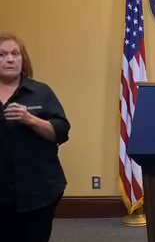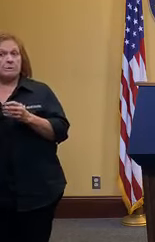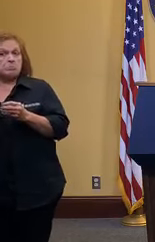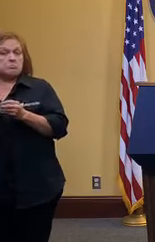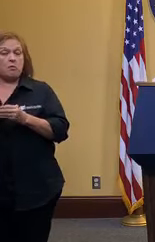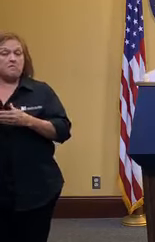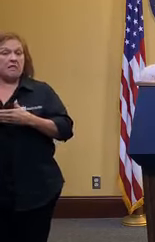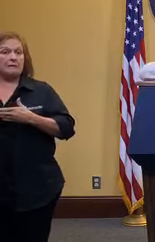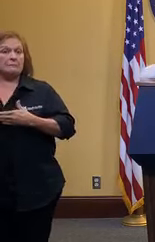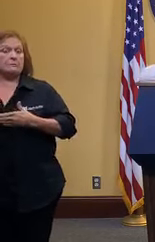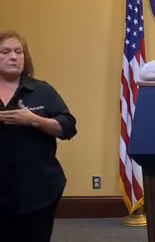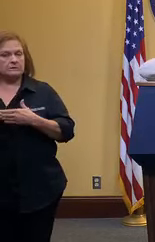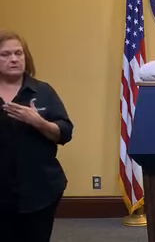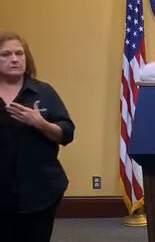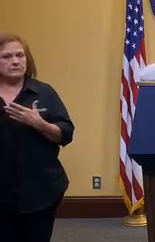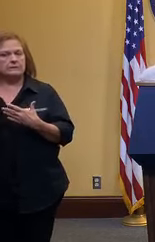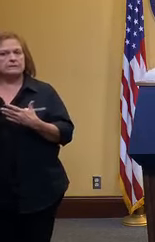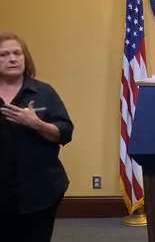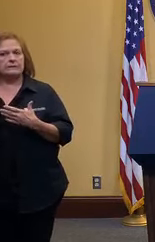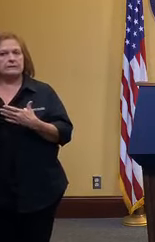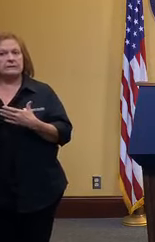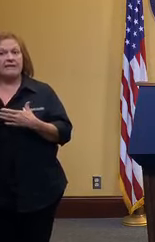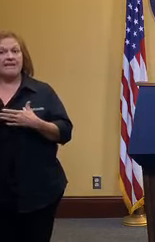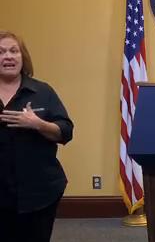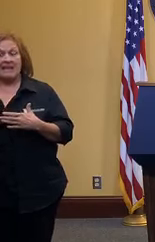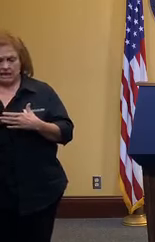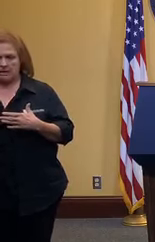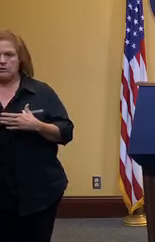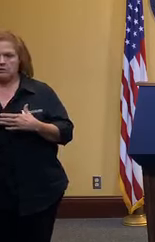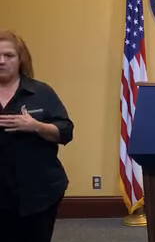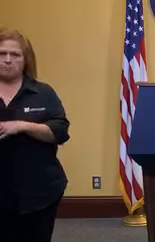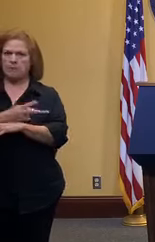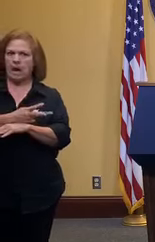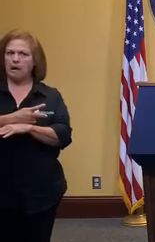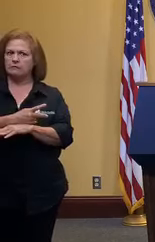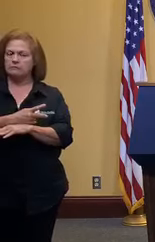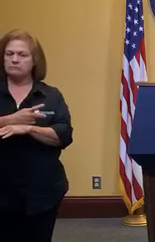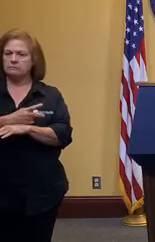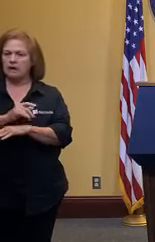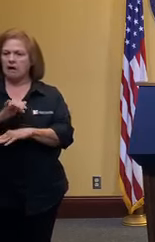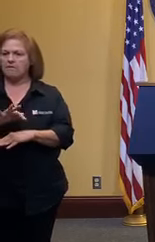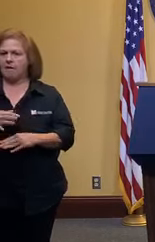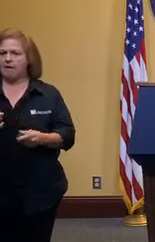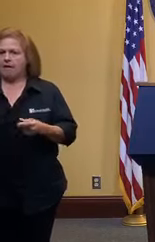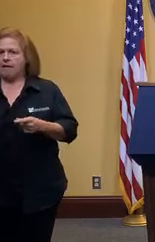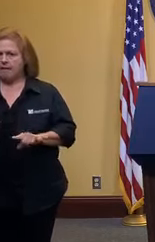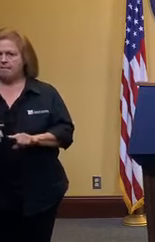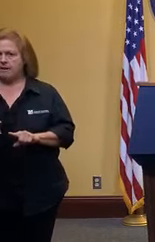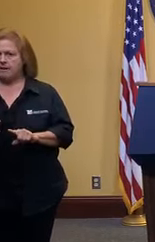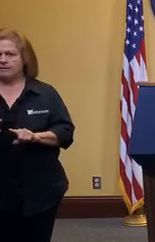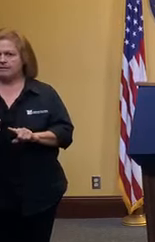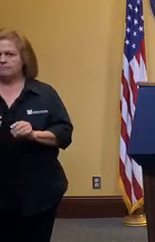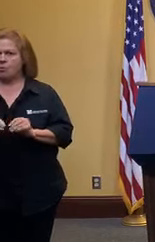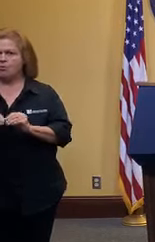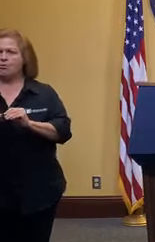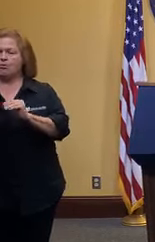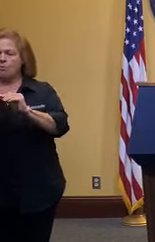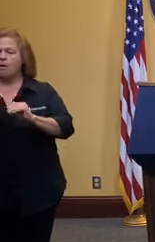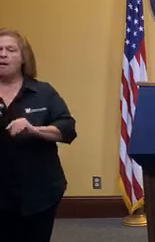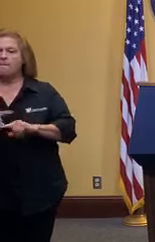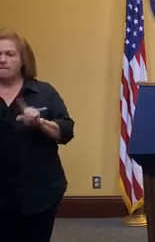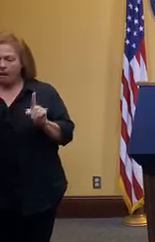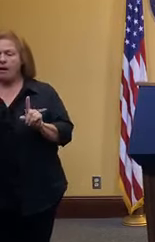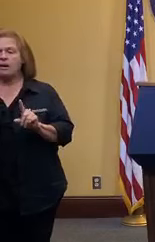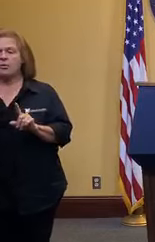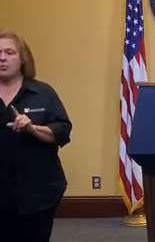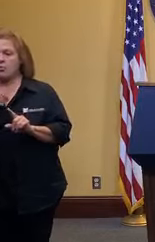in a situation where we need to tighten it back up and immediately should that happen but again letting the data